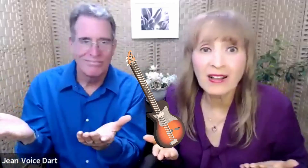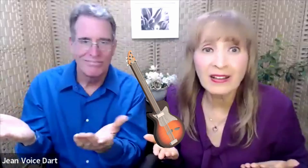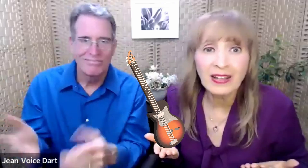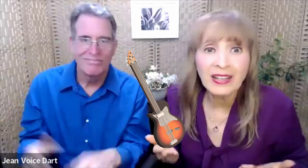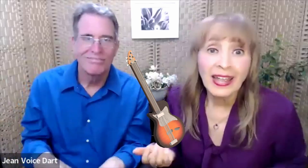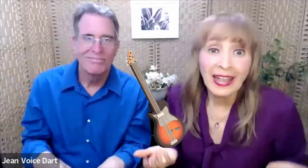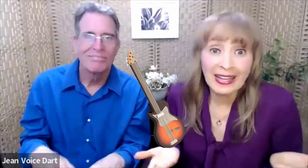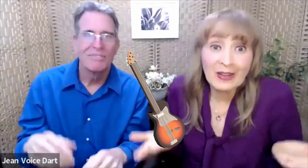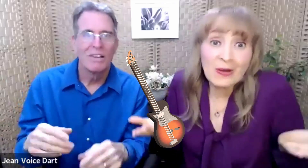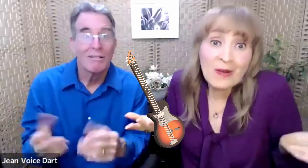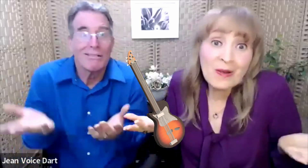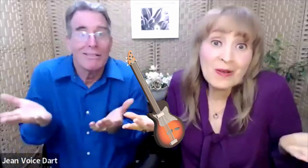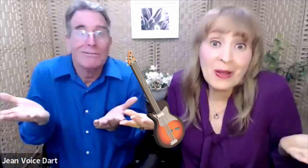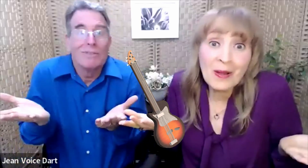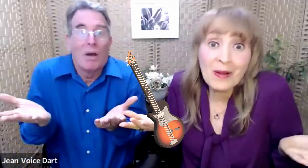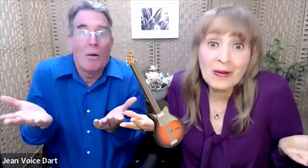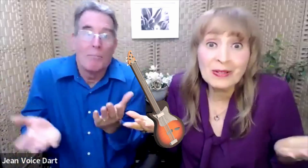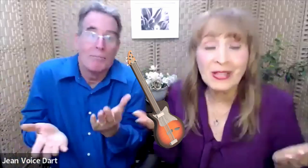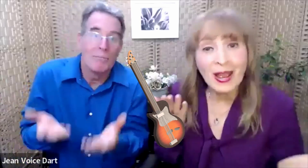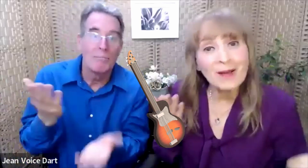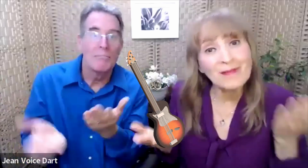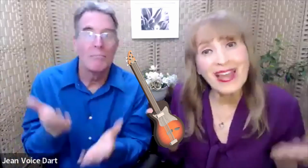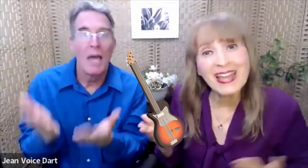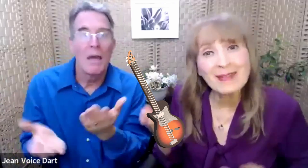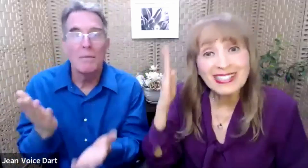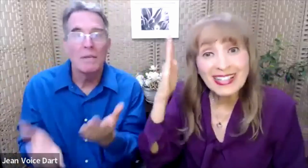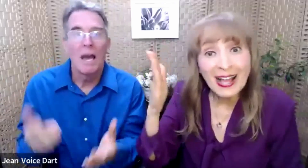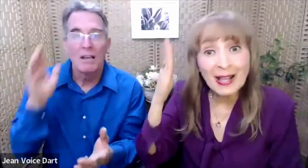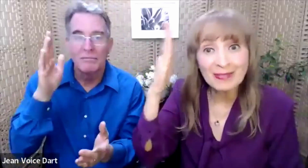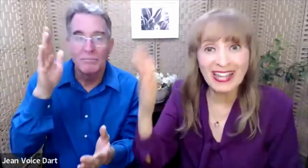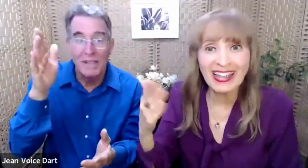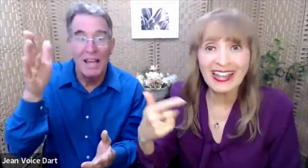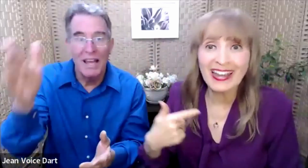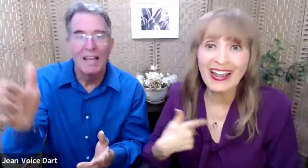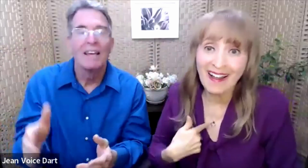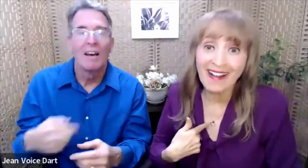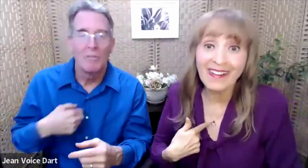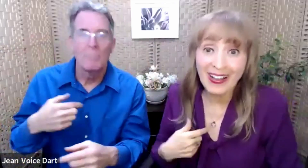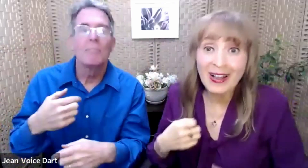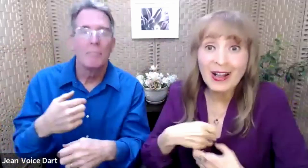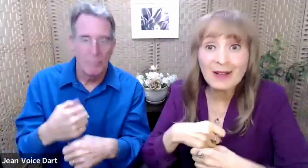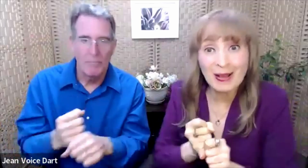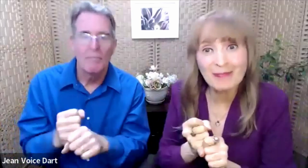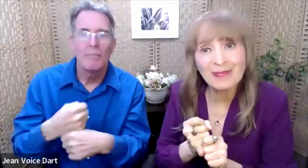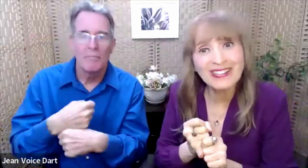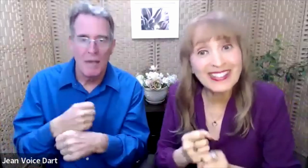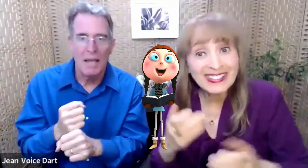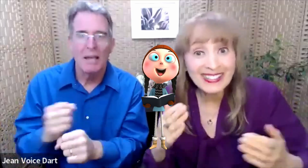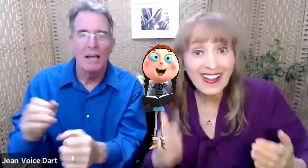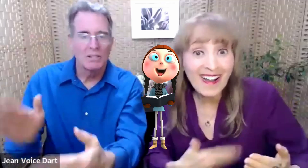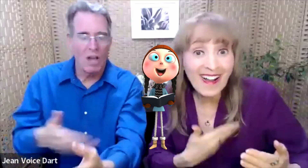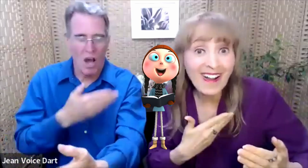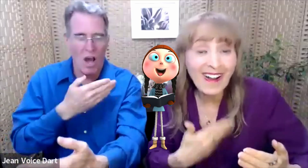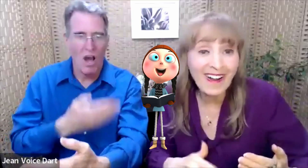And who knows, maybe someday I'll come up with a song